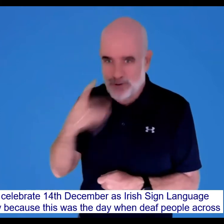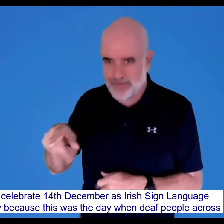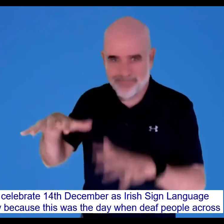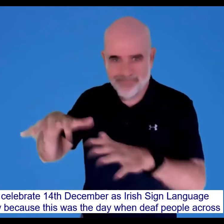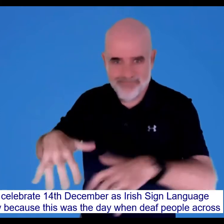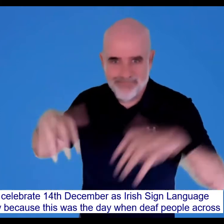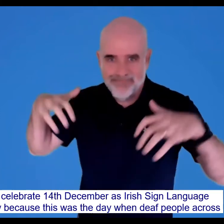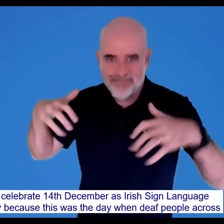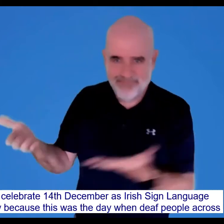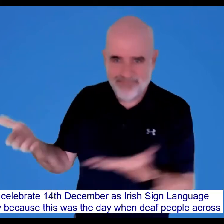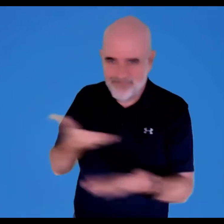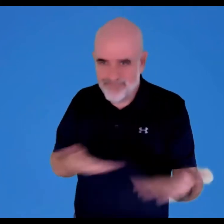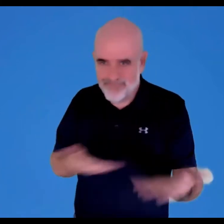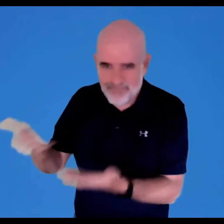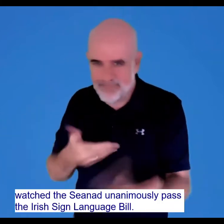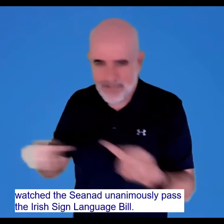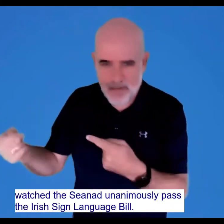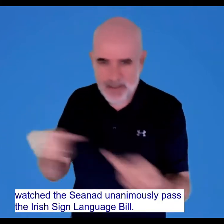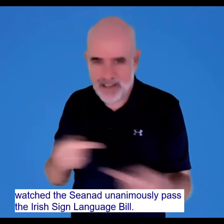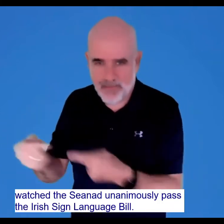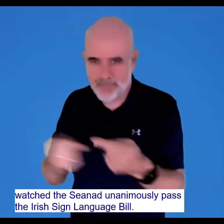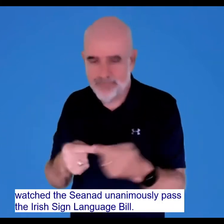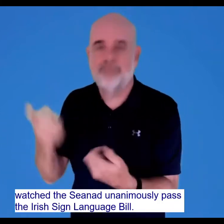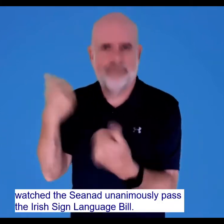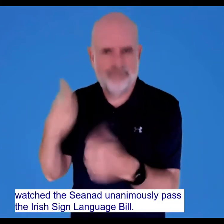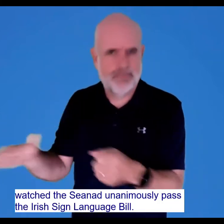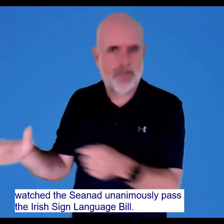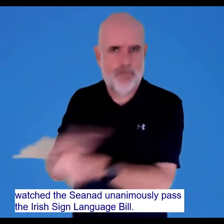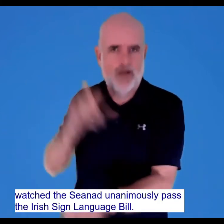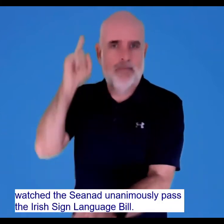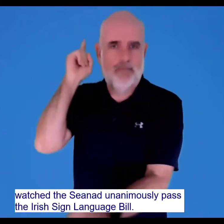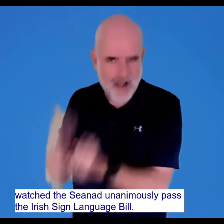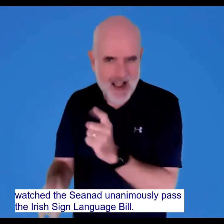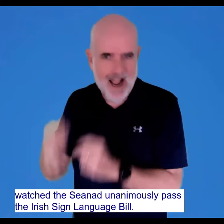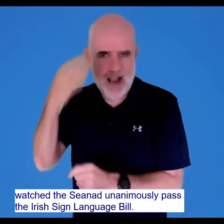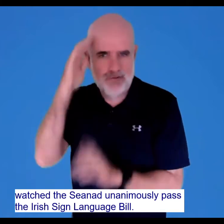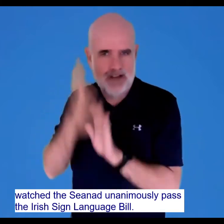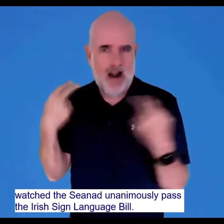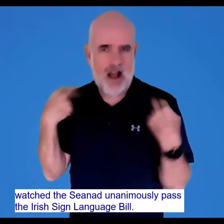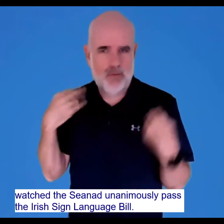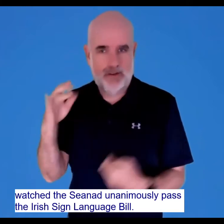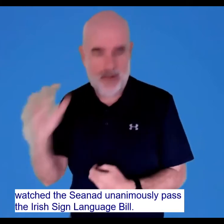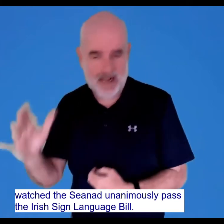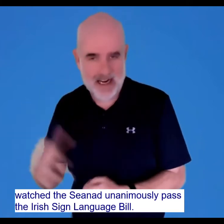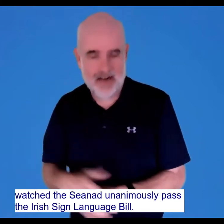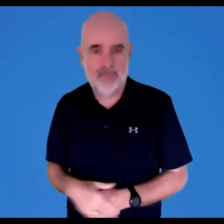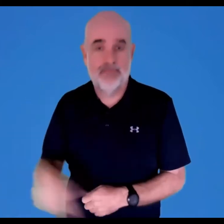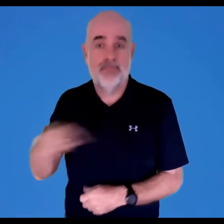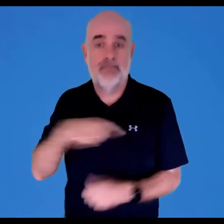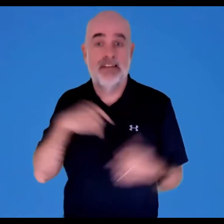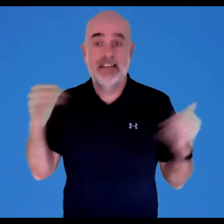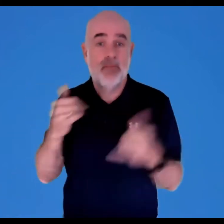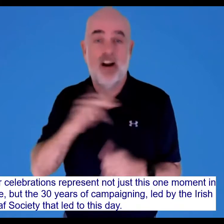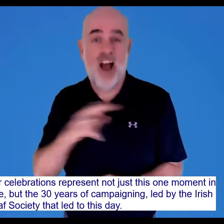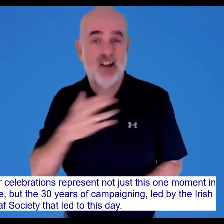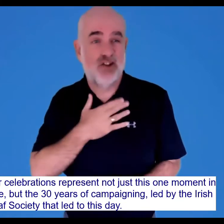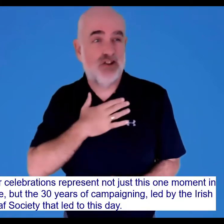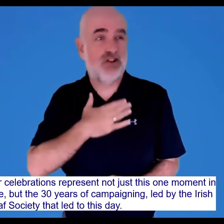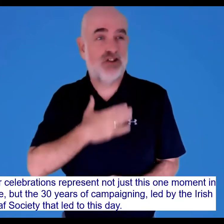from across Ireland watched the Shannon unanimously pass the Irish Sign Language Bill. Our